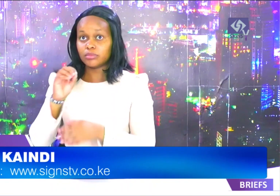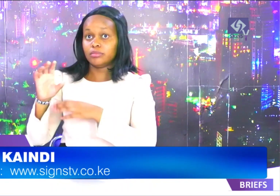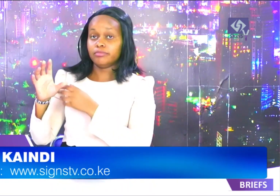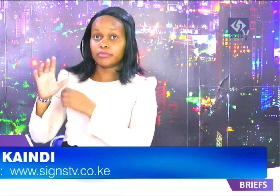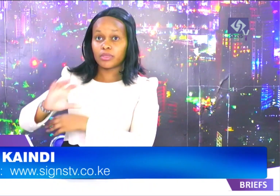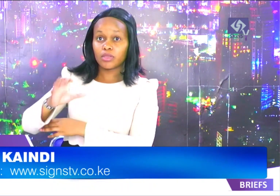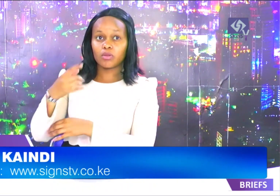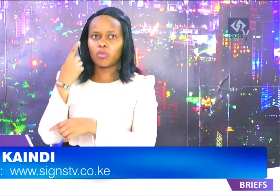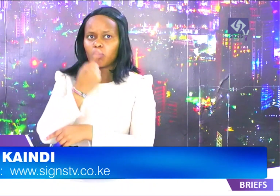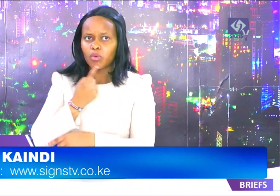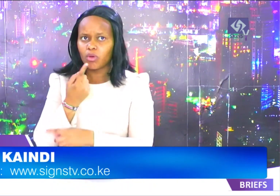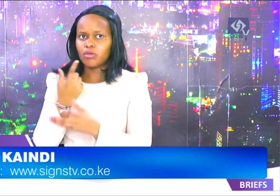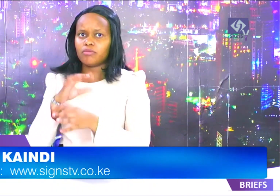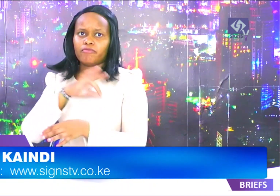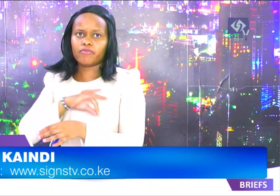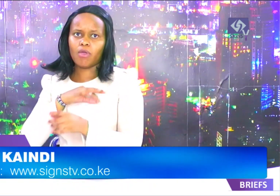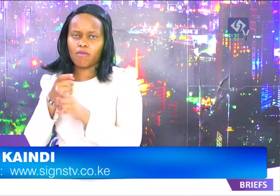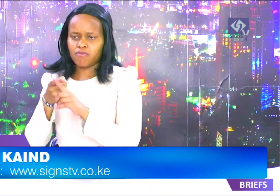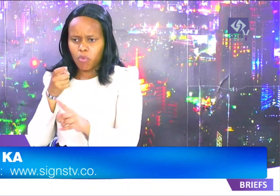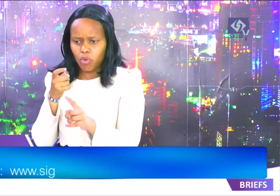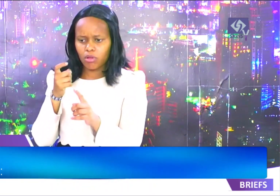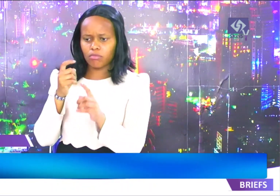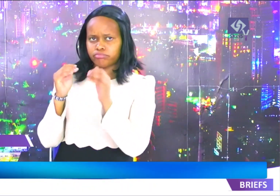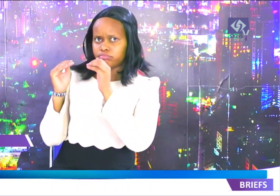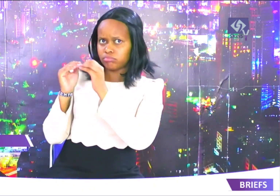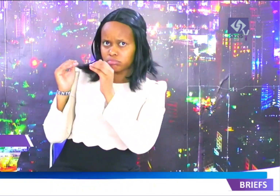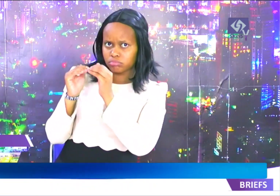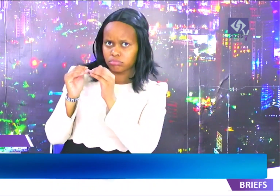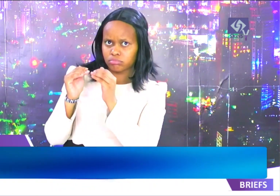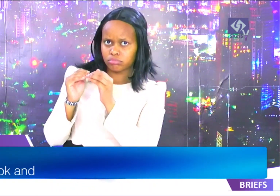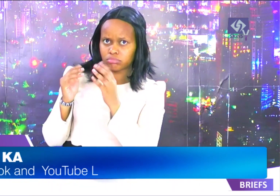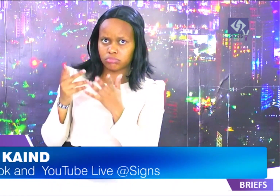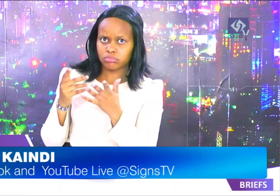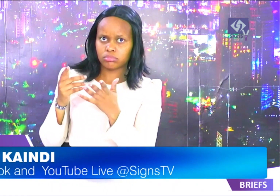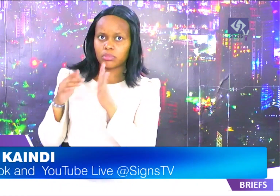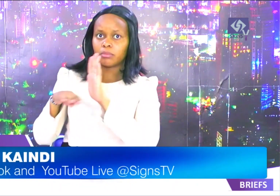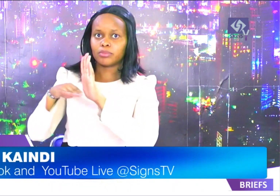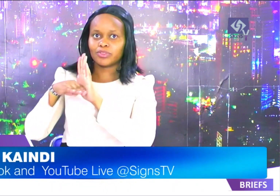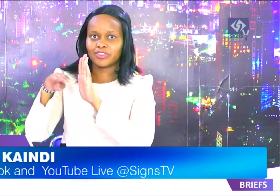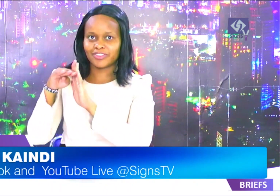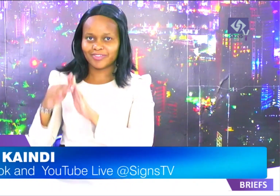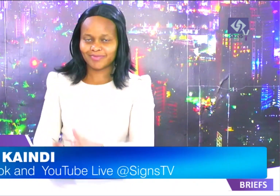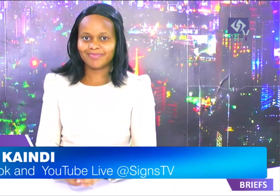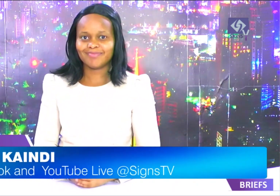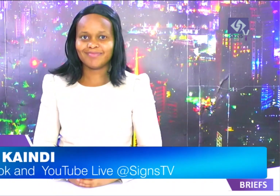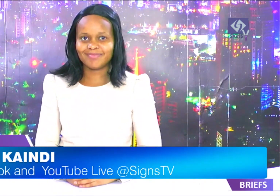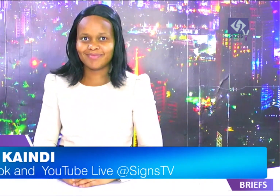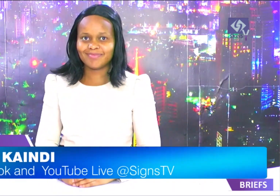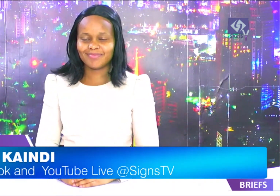addressing learners from Machakos, Makweni, Kajiado counties who benefited from the equity